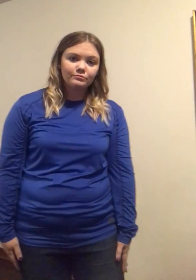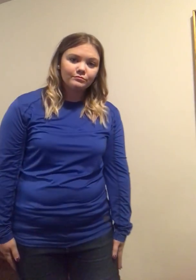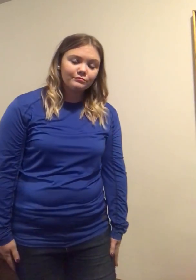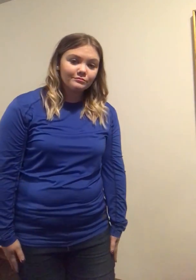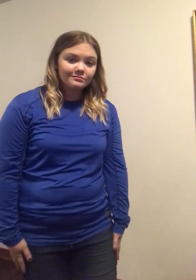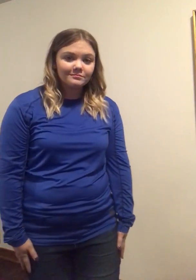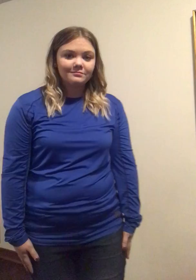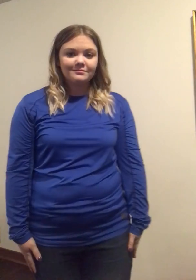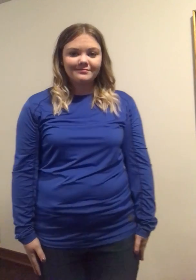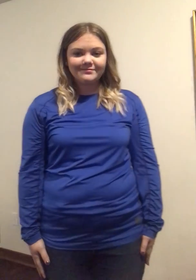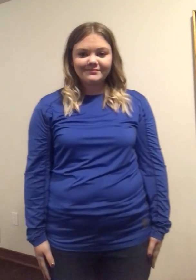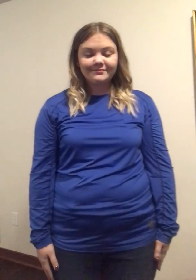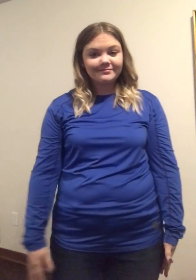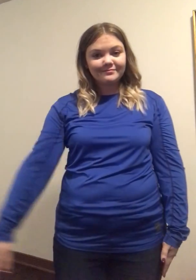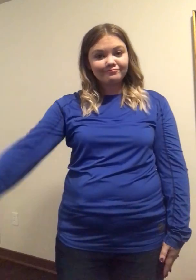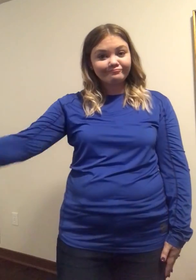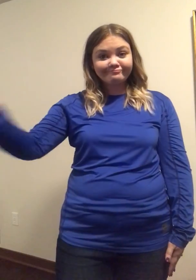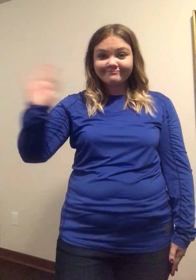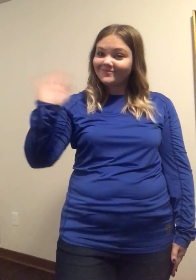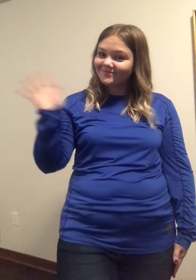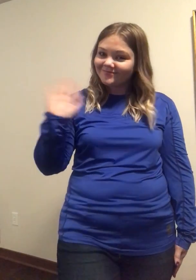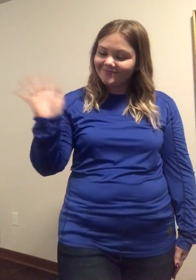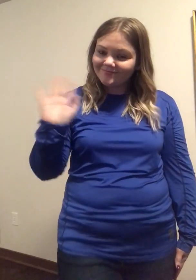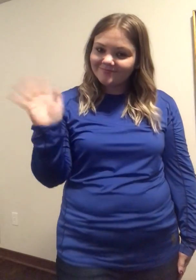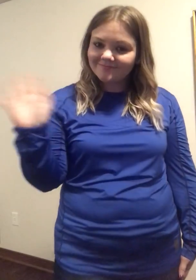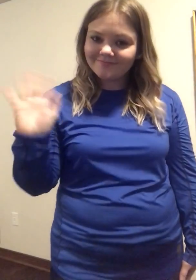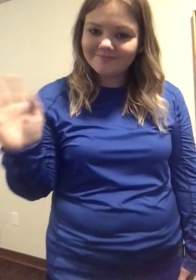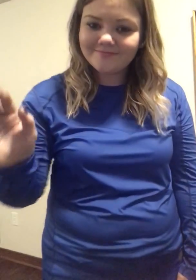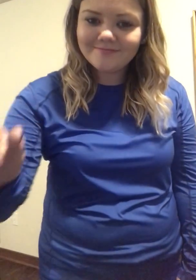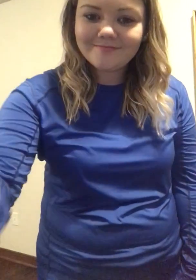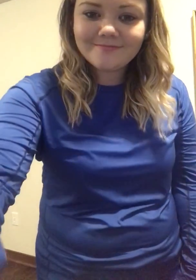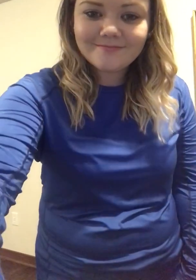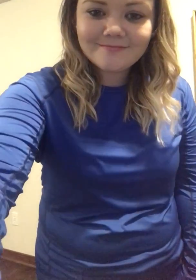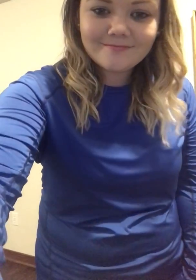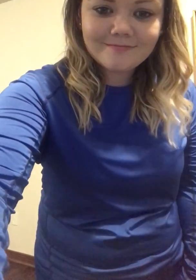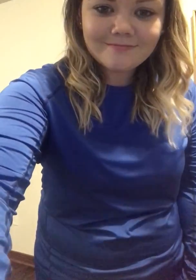are open wide. issu Diary. The are open